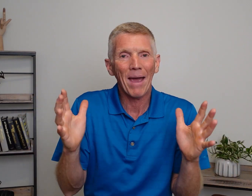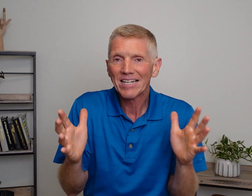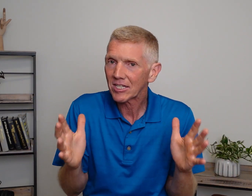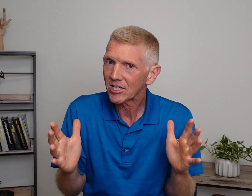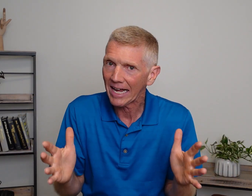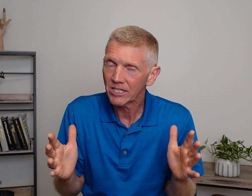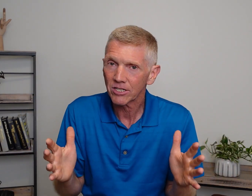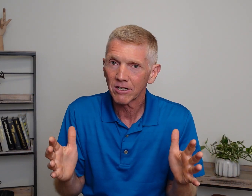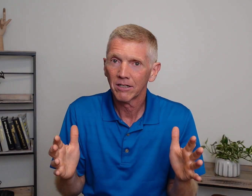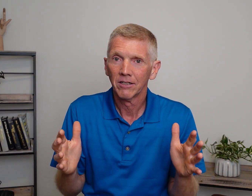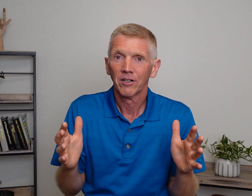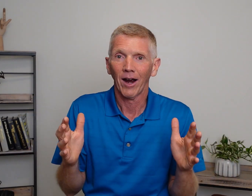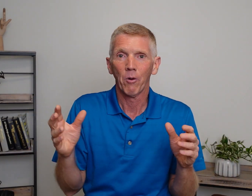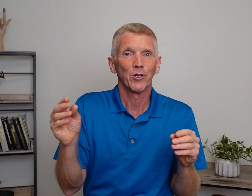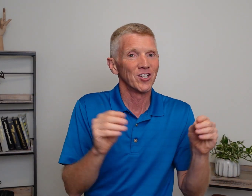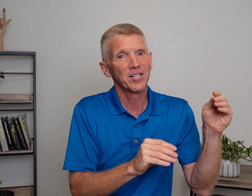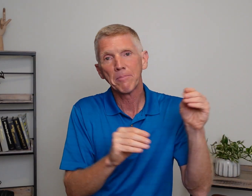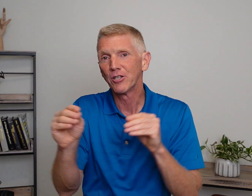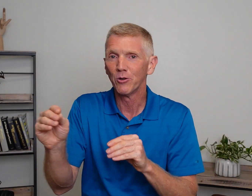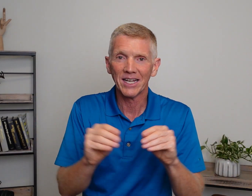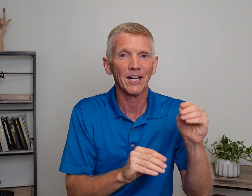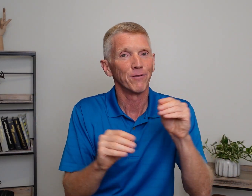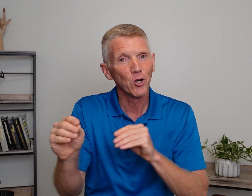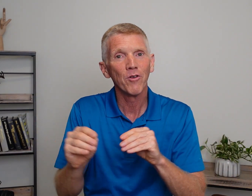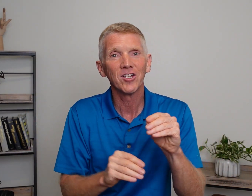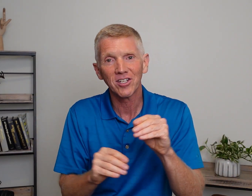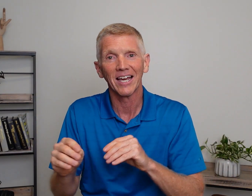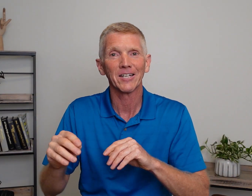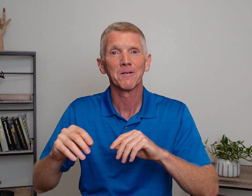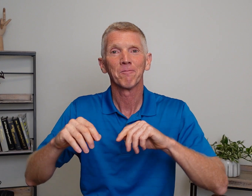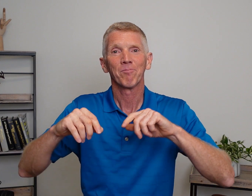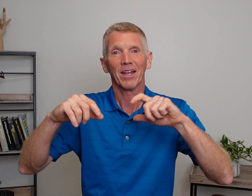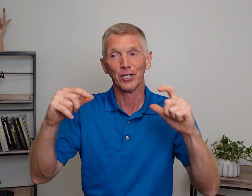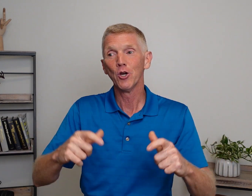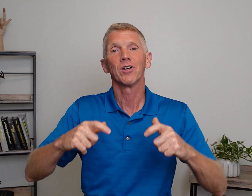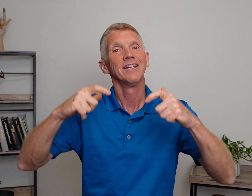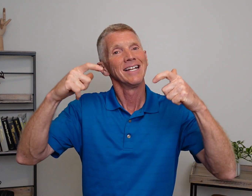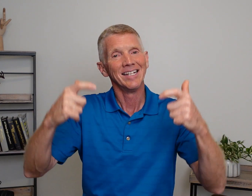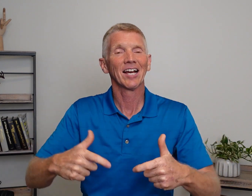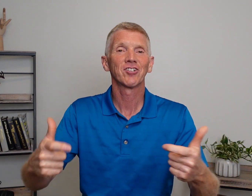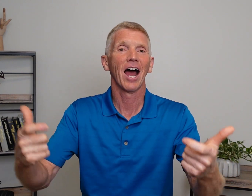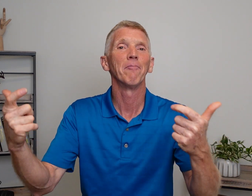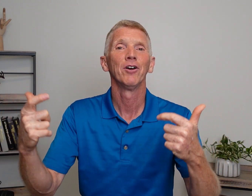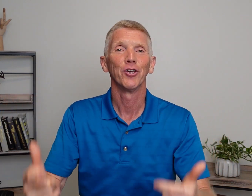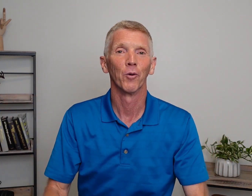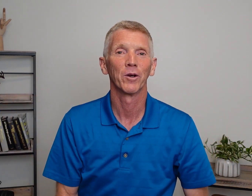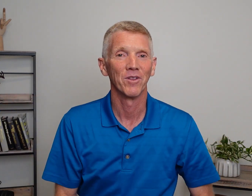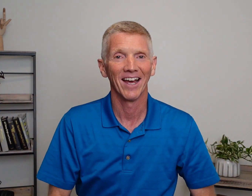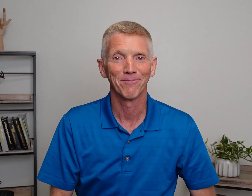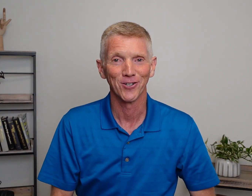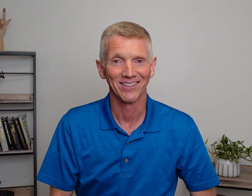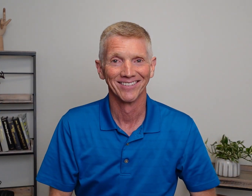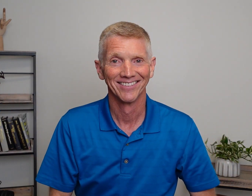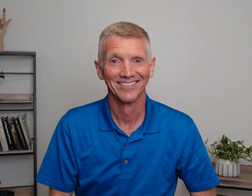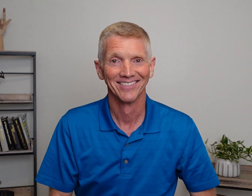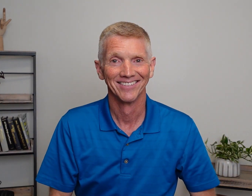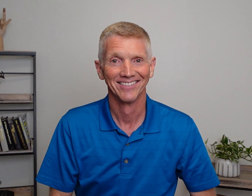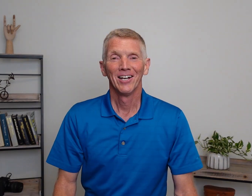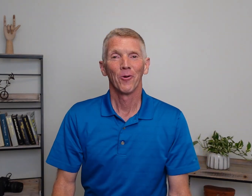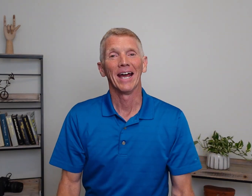basic sentence. All right? Where you can substitute in a few of these things. And use it the next time you're working with a deaf person. Okay?